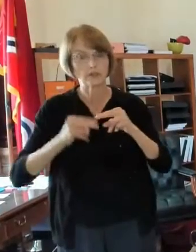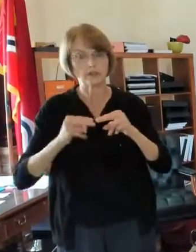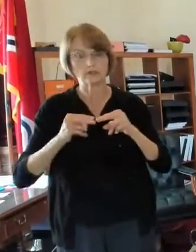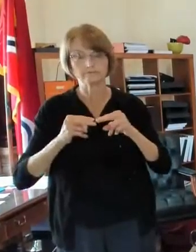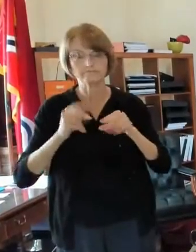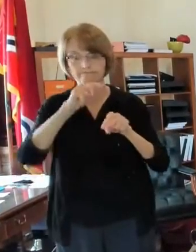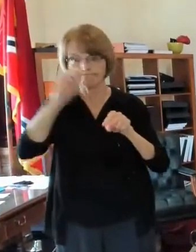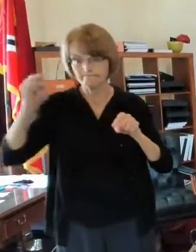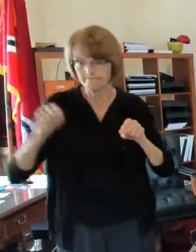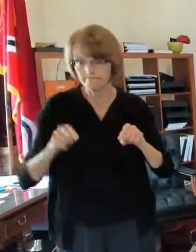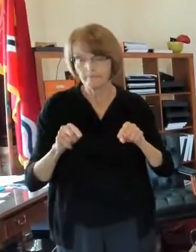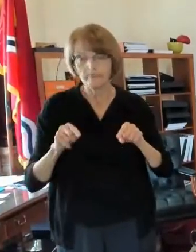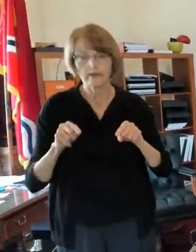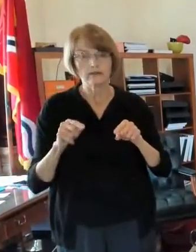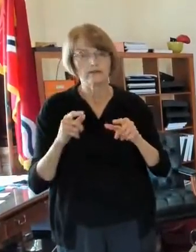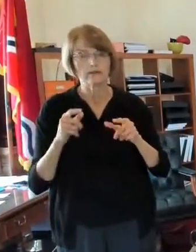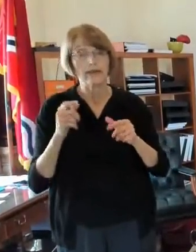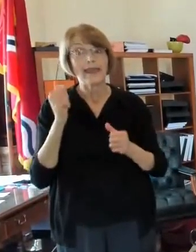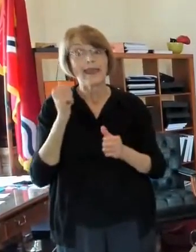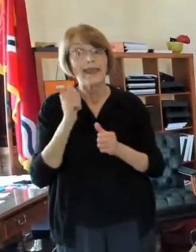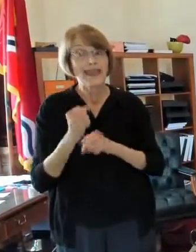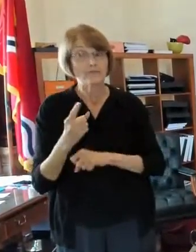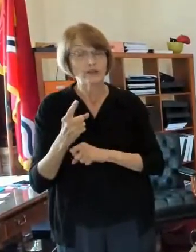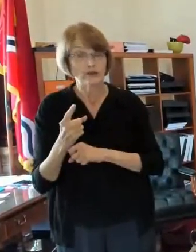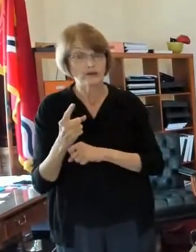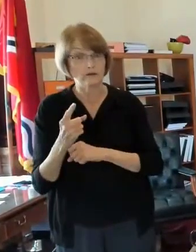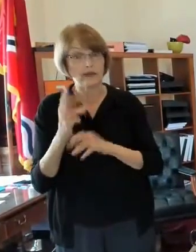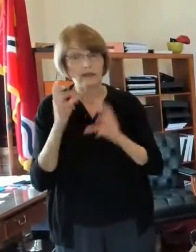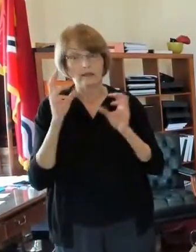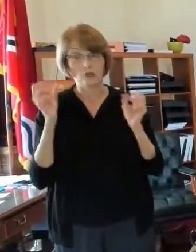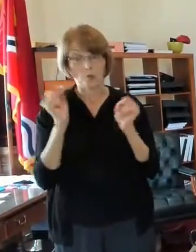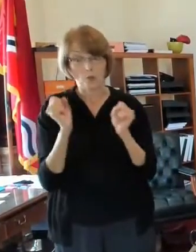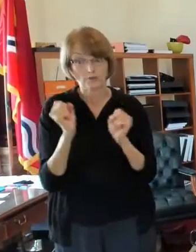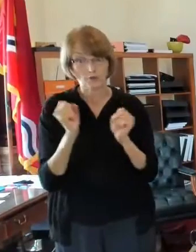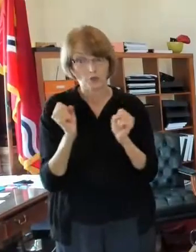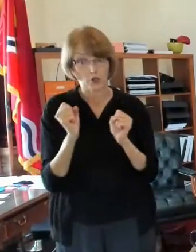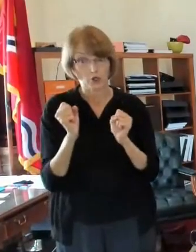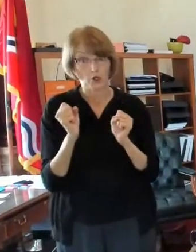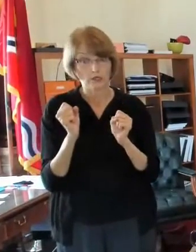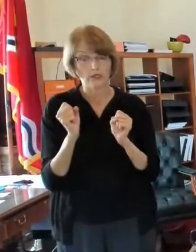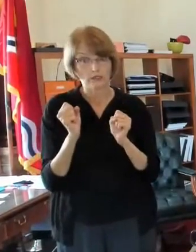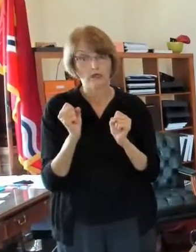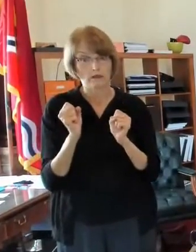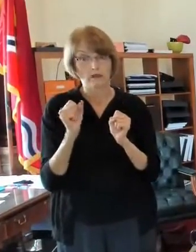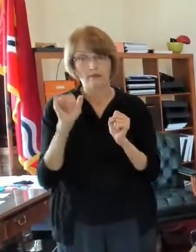year every winter that a vacant building goes through it gets worse